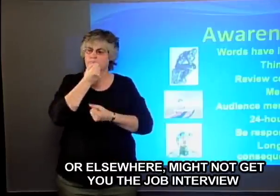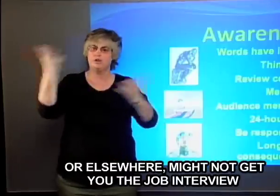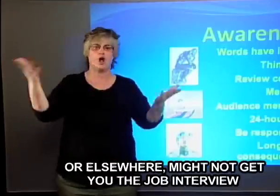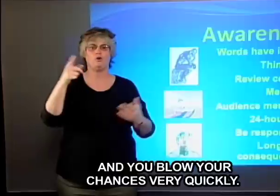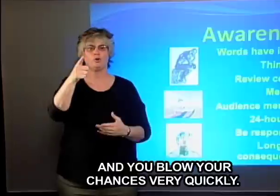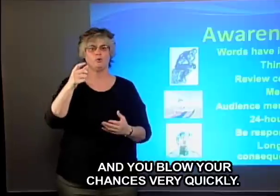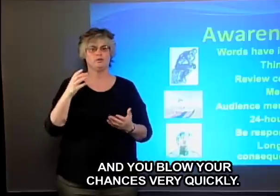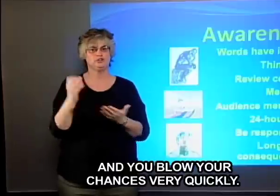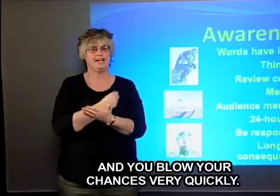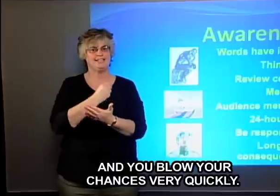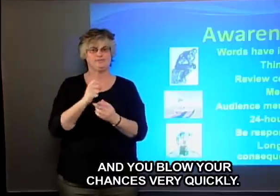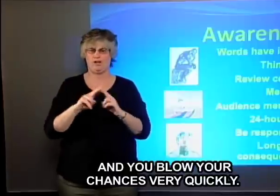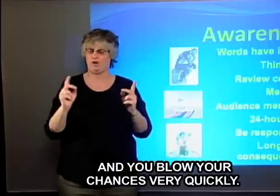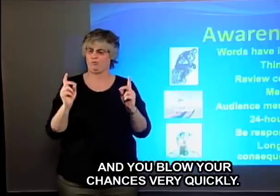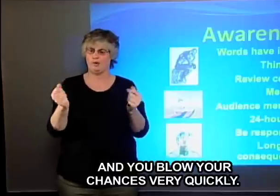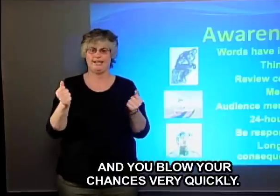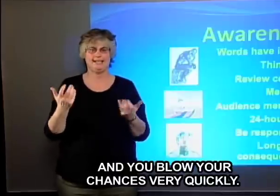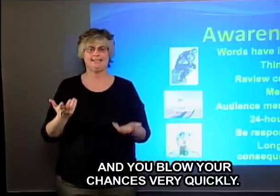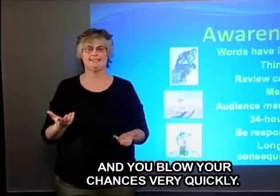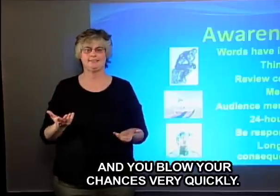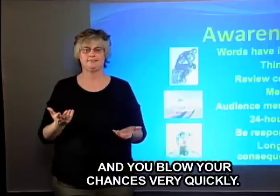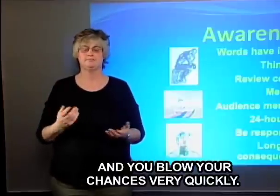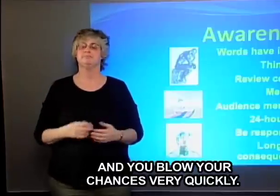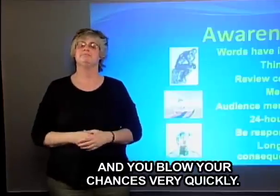and you blow your chances very quickly.